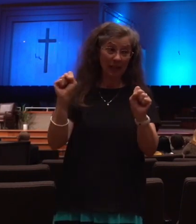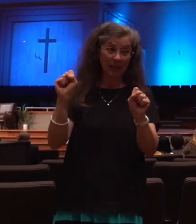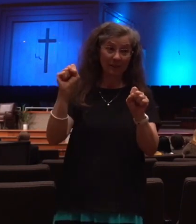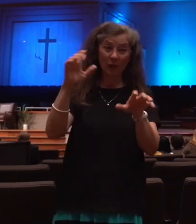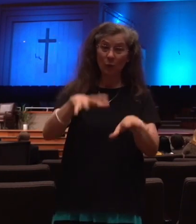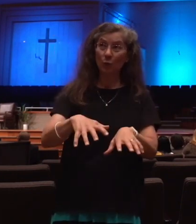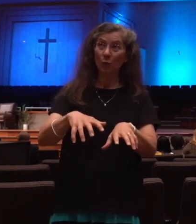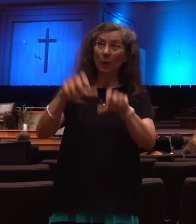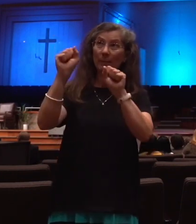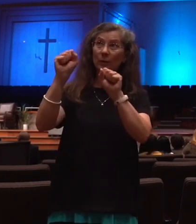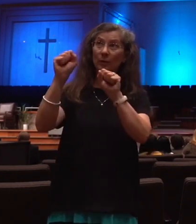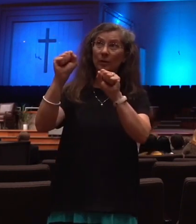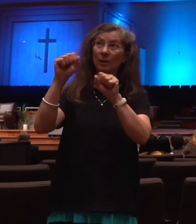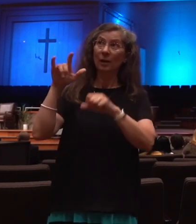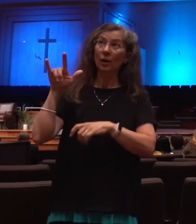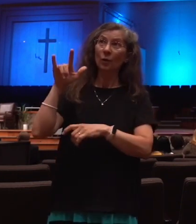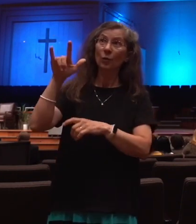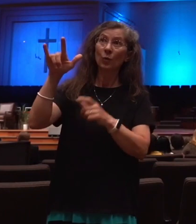out, who's going to fly the plane?